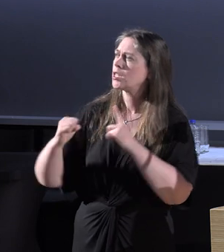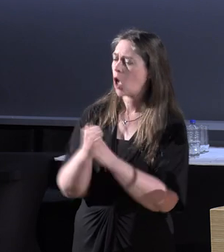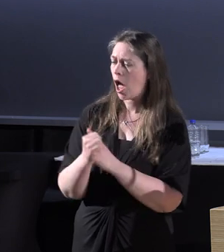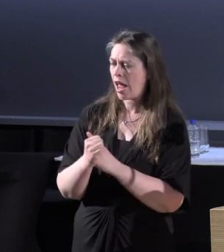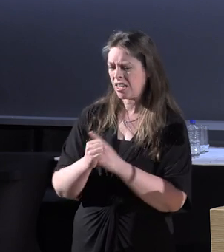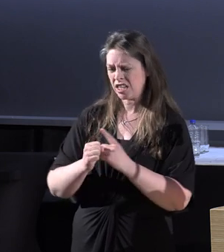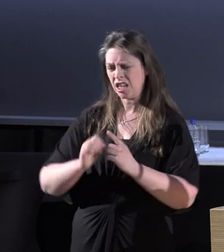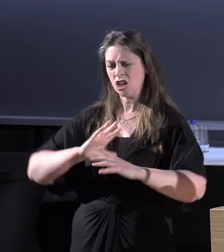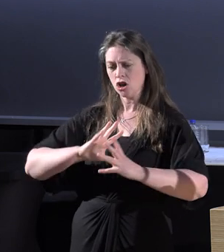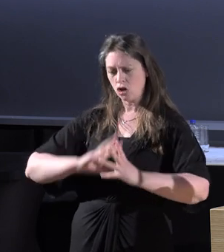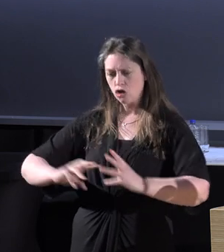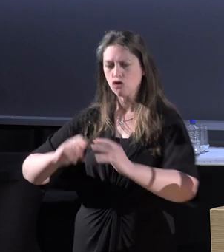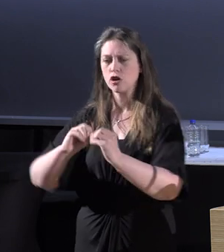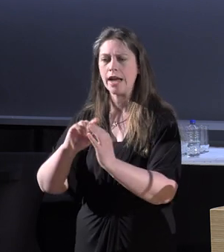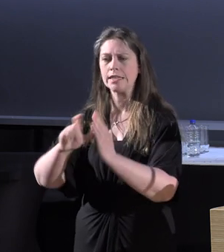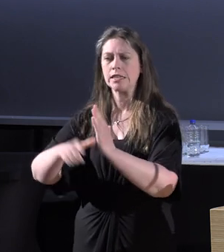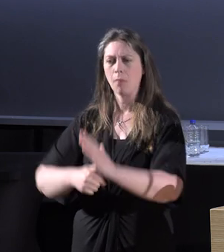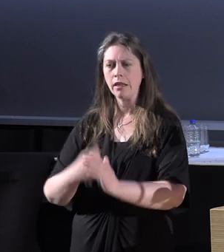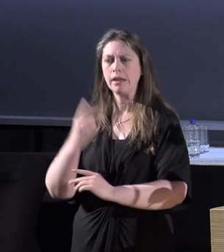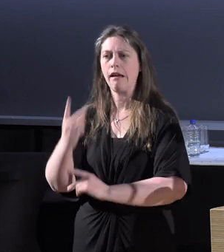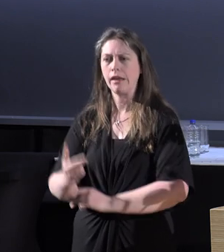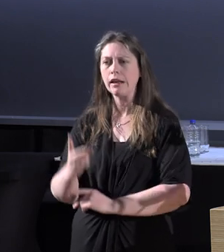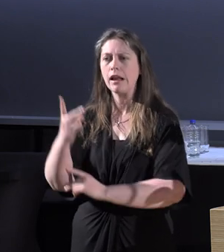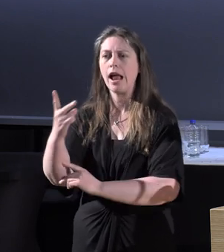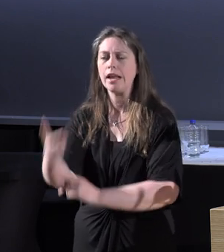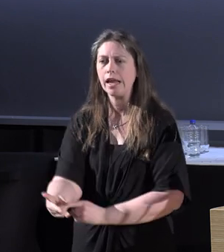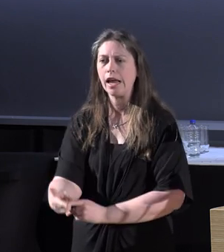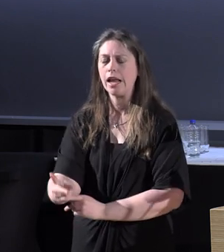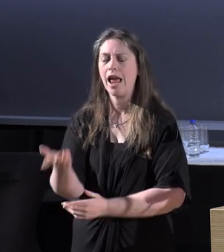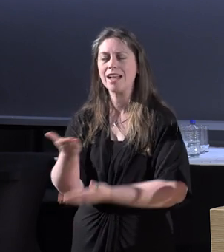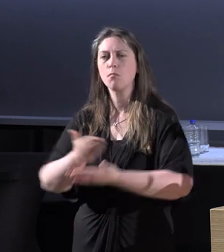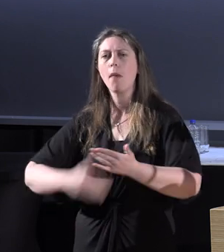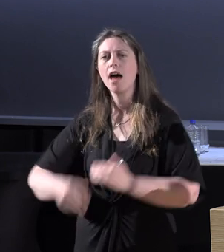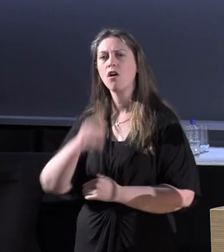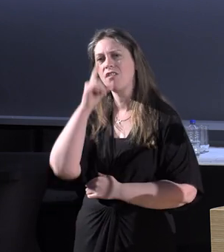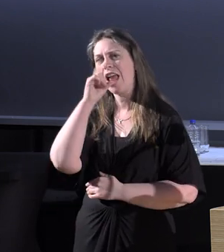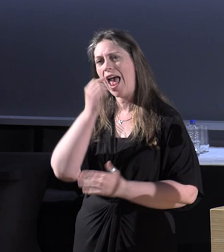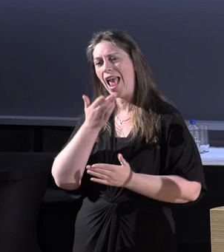as an expression of an ableist ideology.